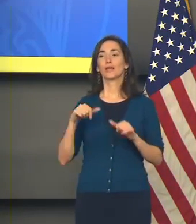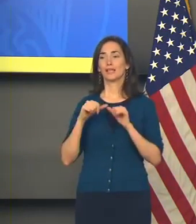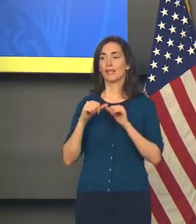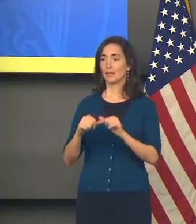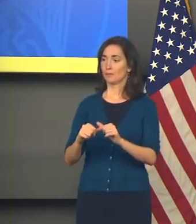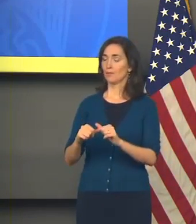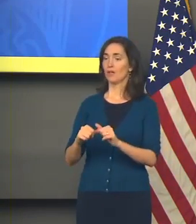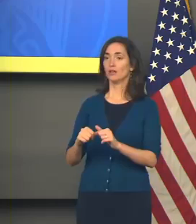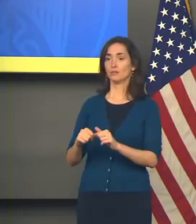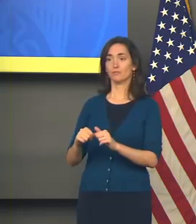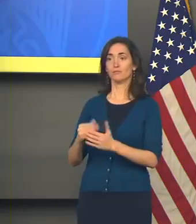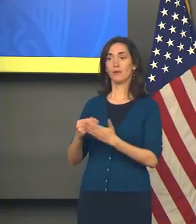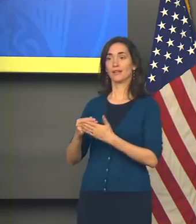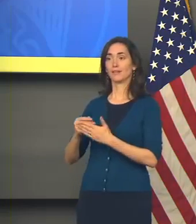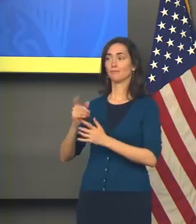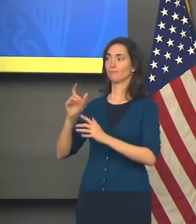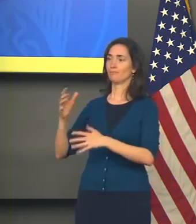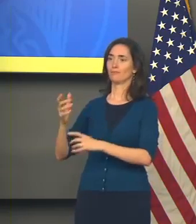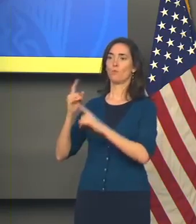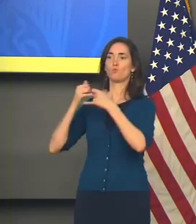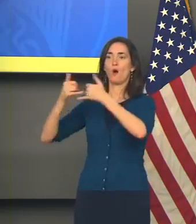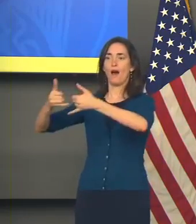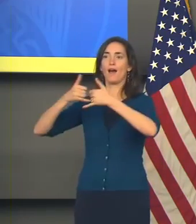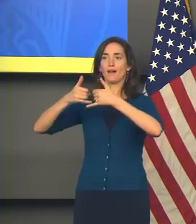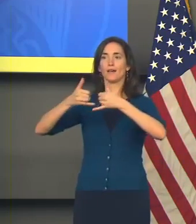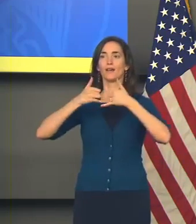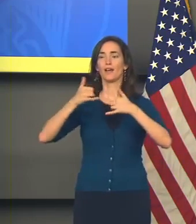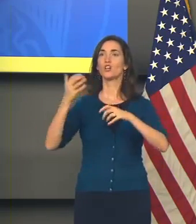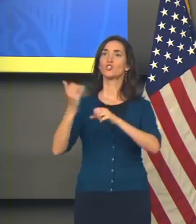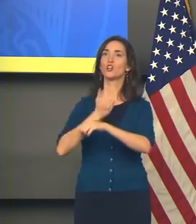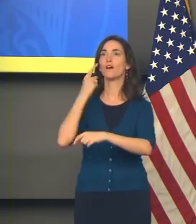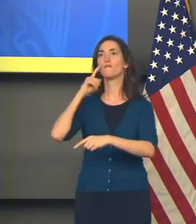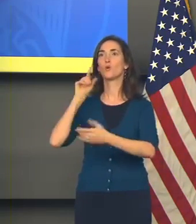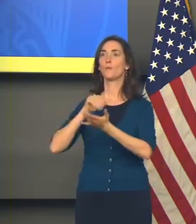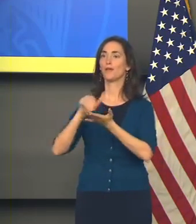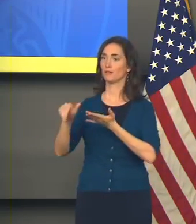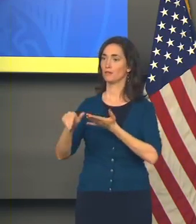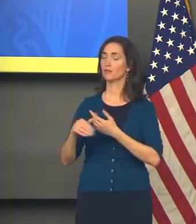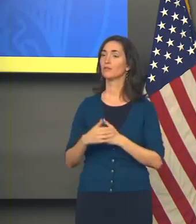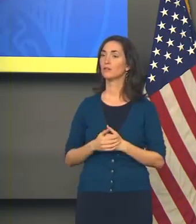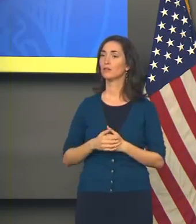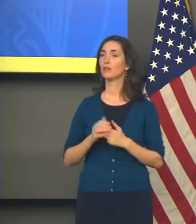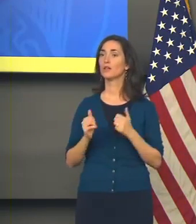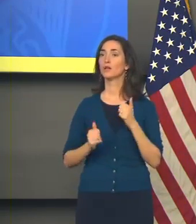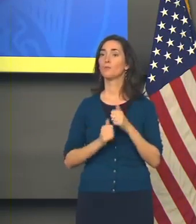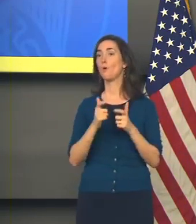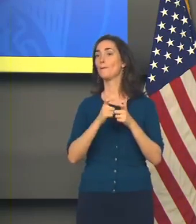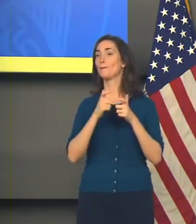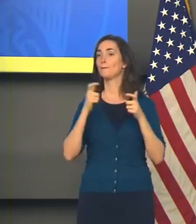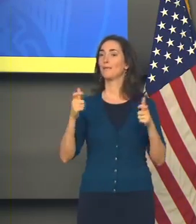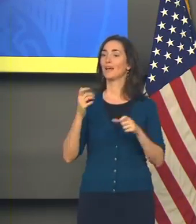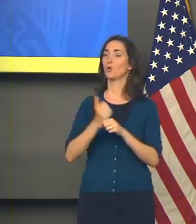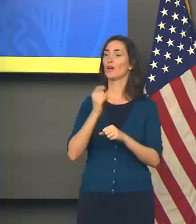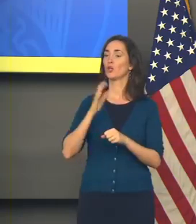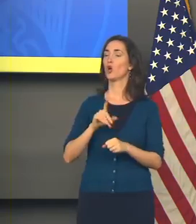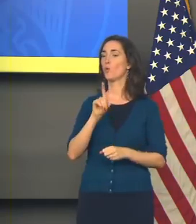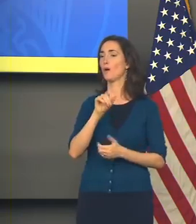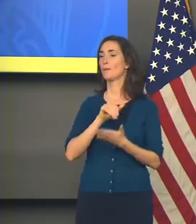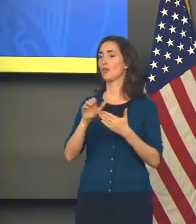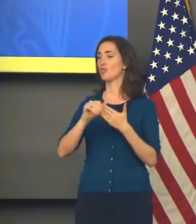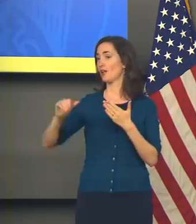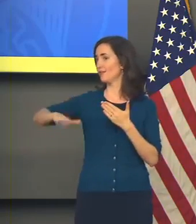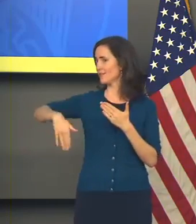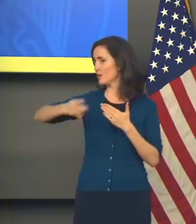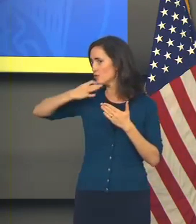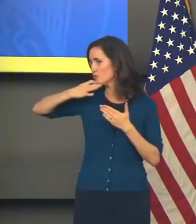a shot at a million. And the largest grand prize winner of a million dollars is yet to